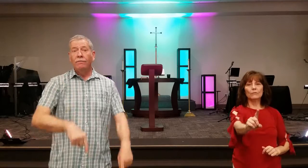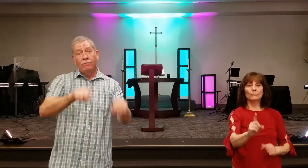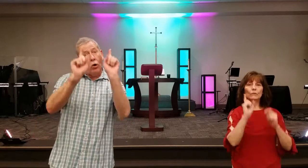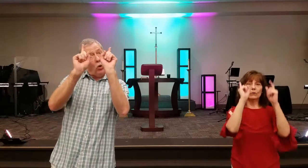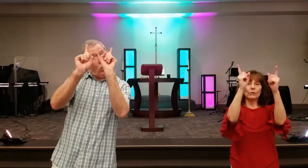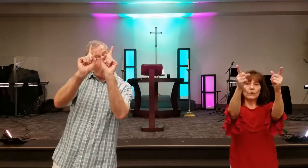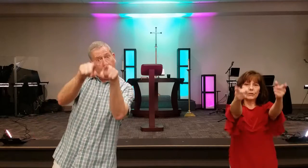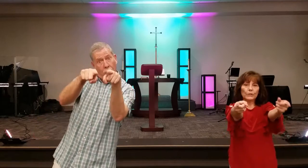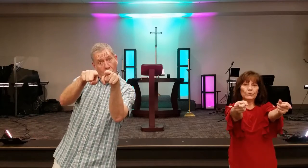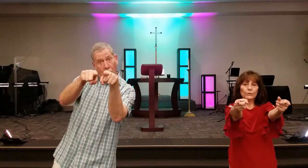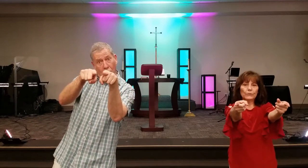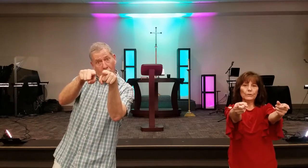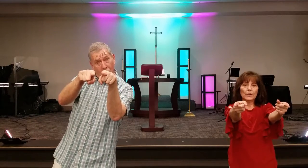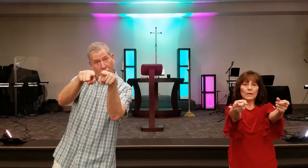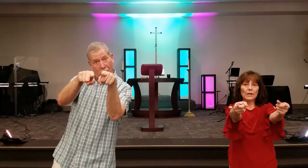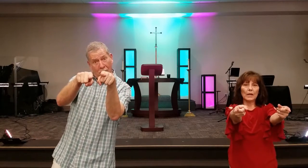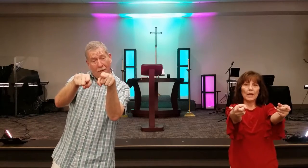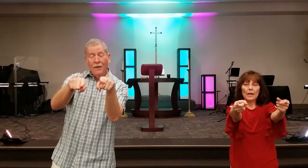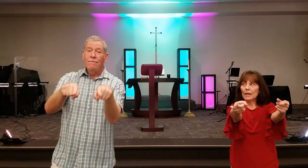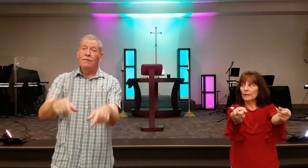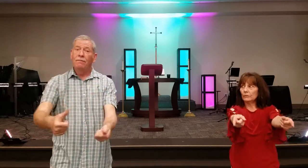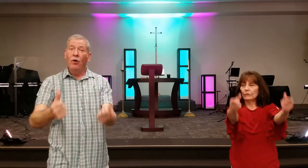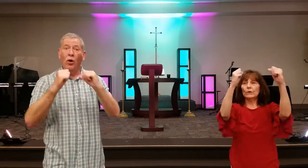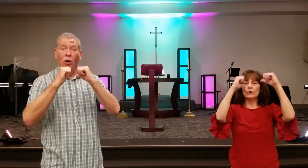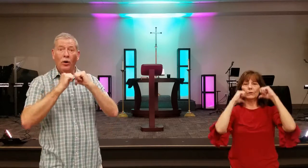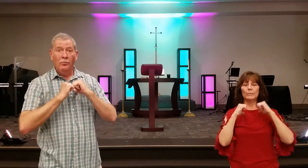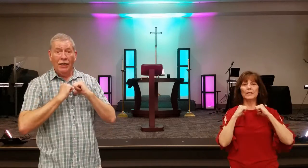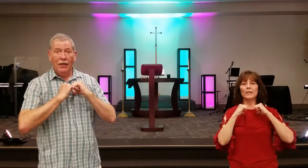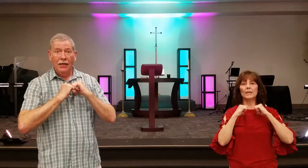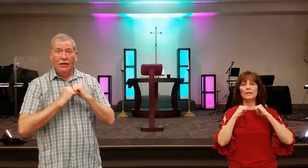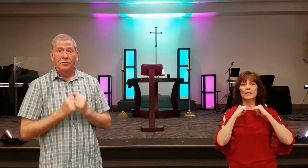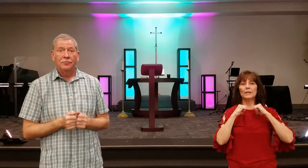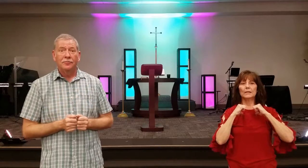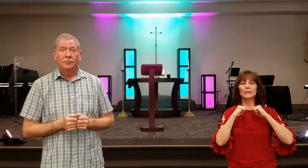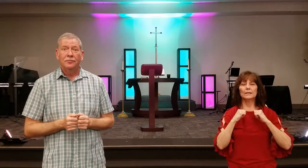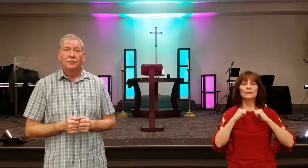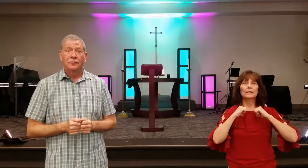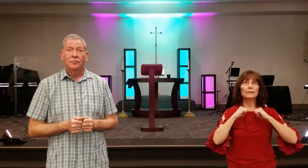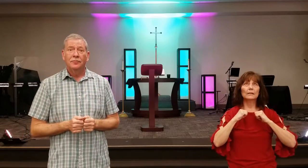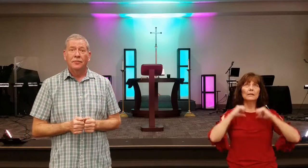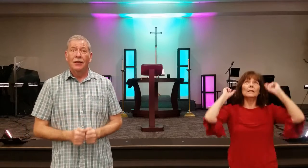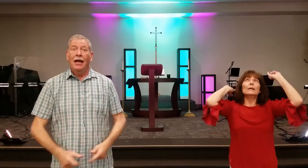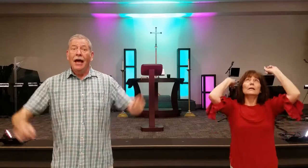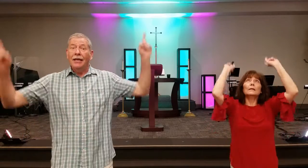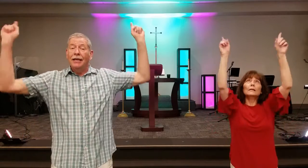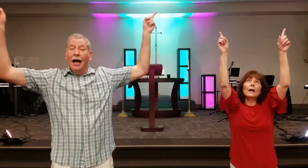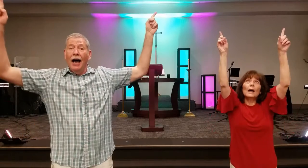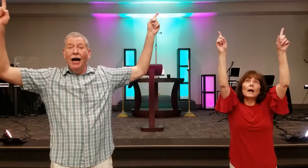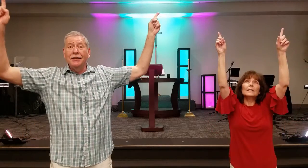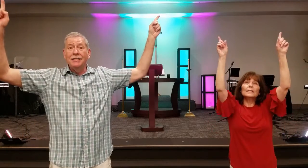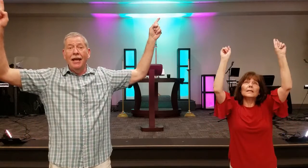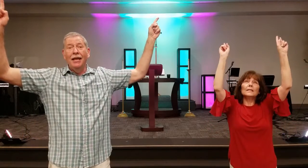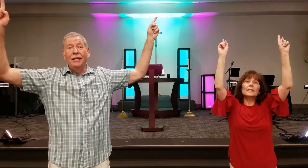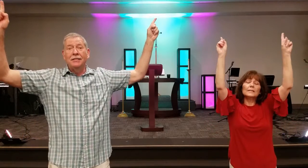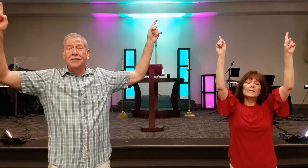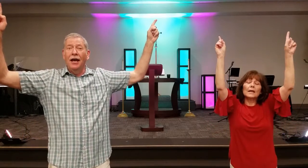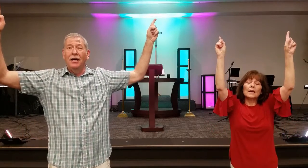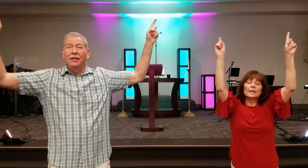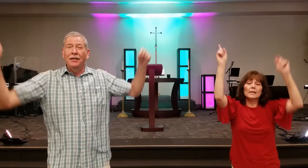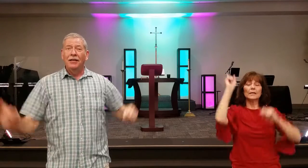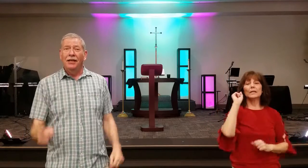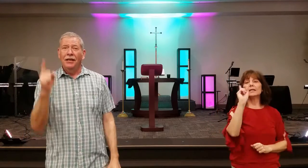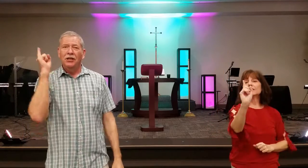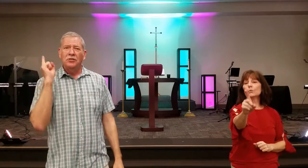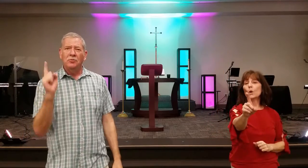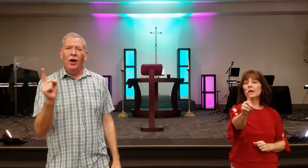Son For you And for me God sent His